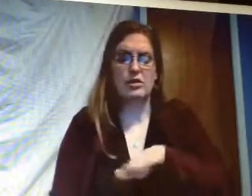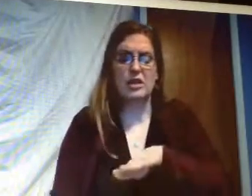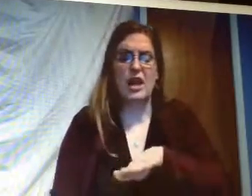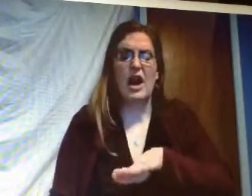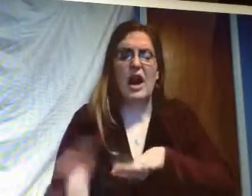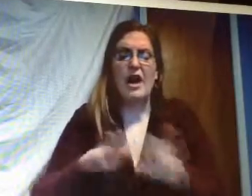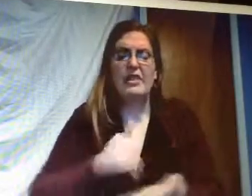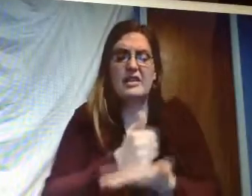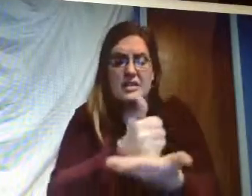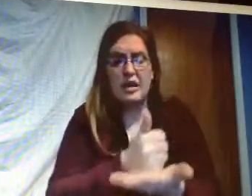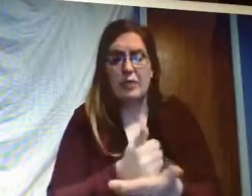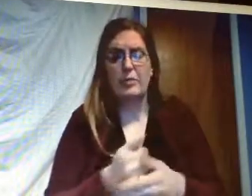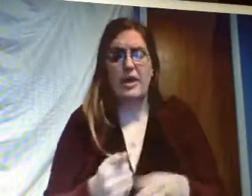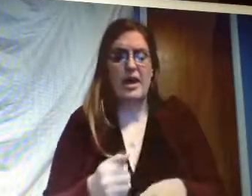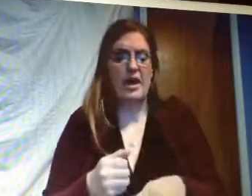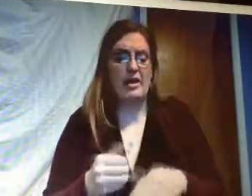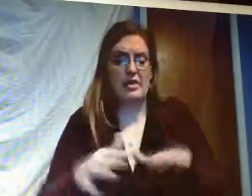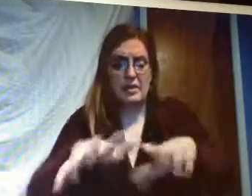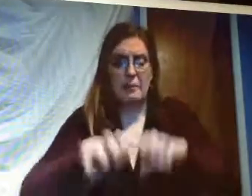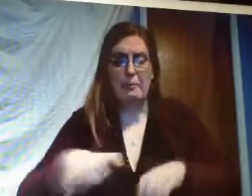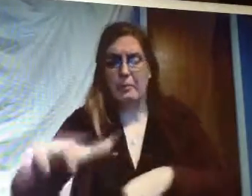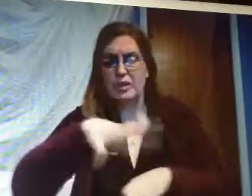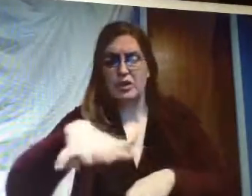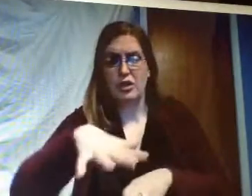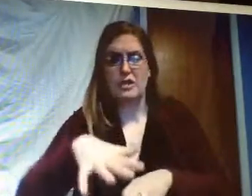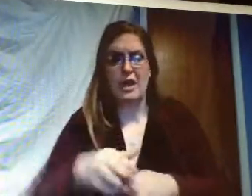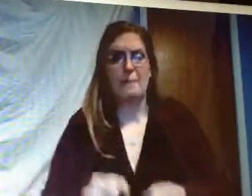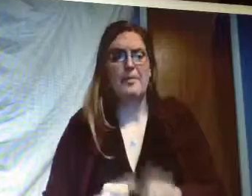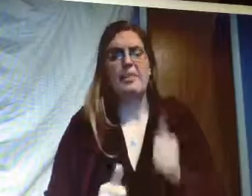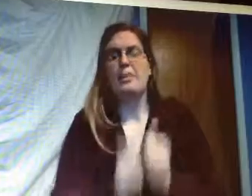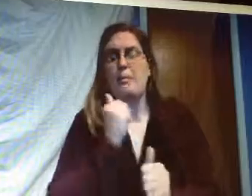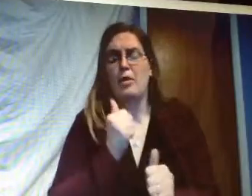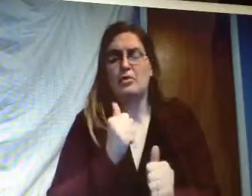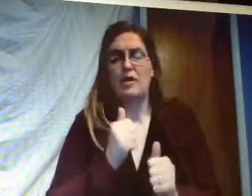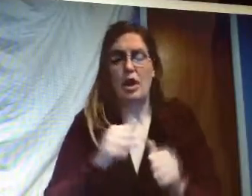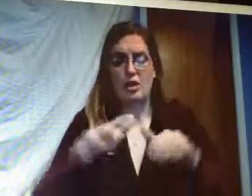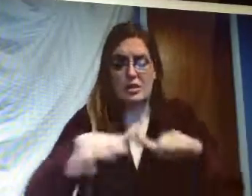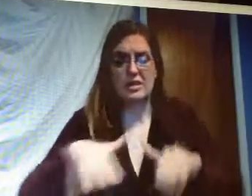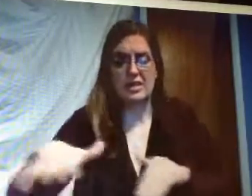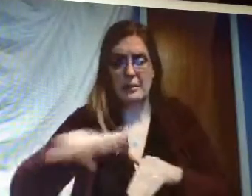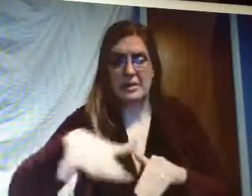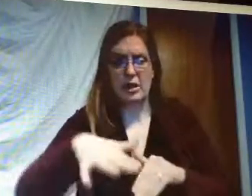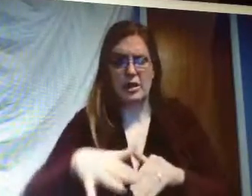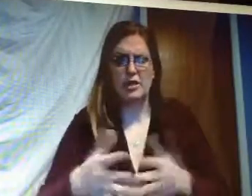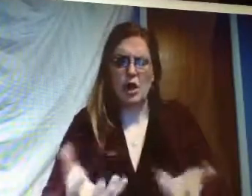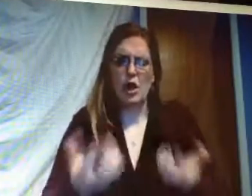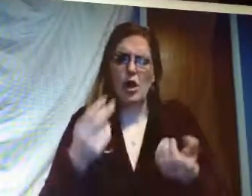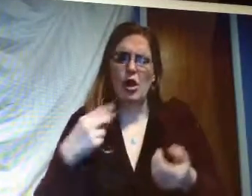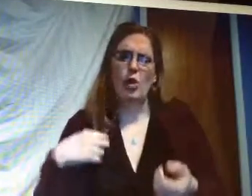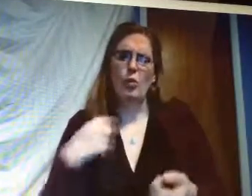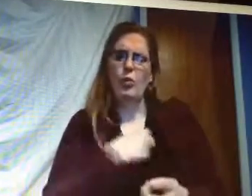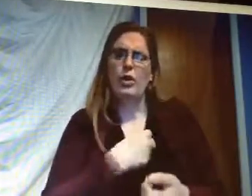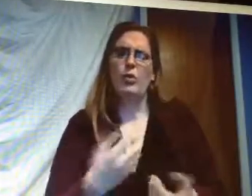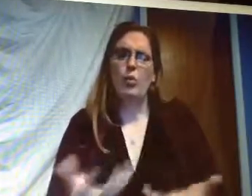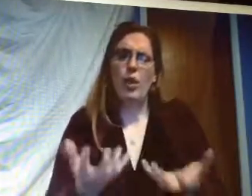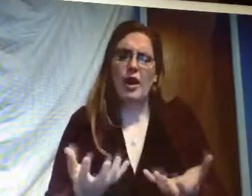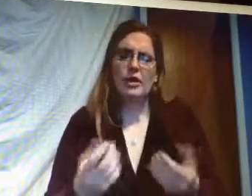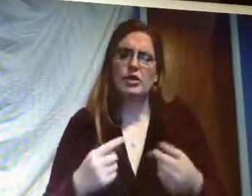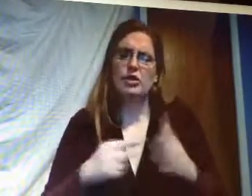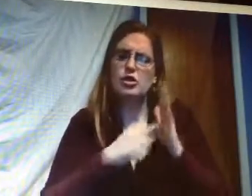hospitals cemeteries funeral homes the